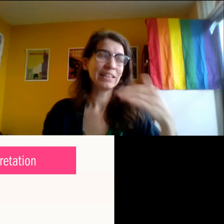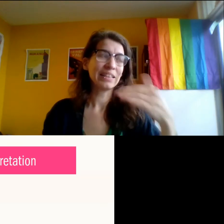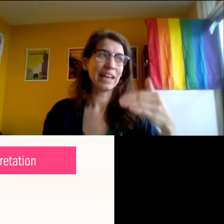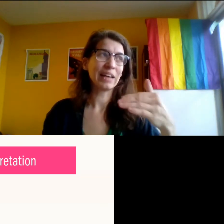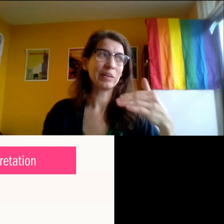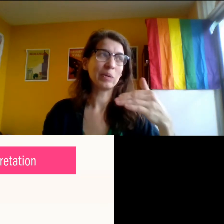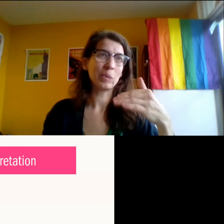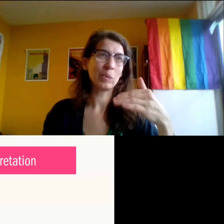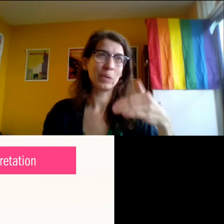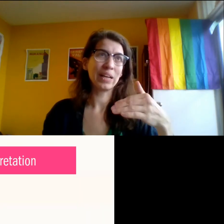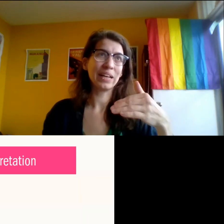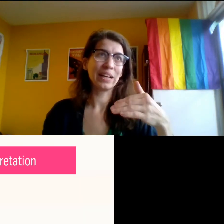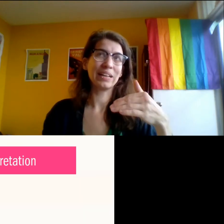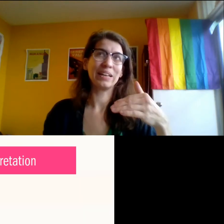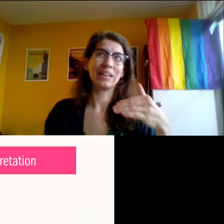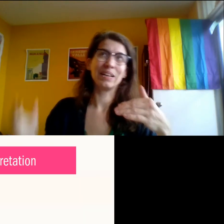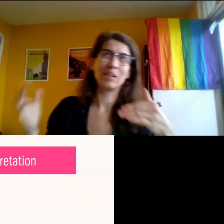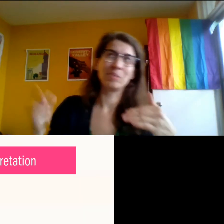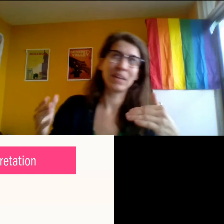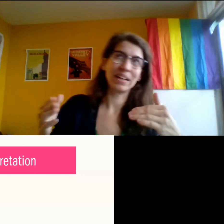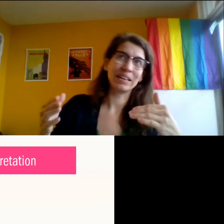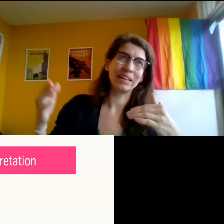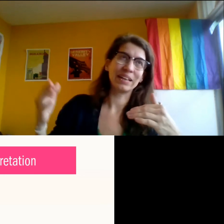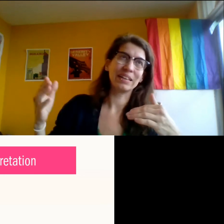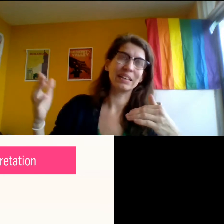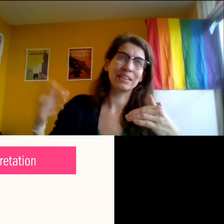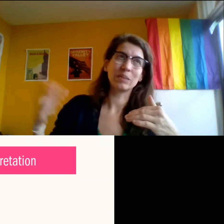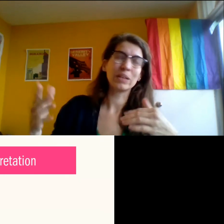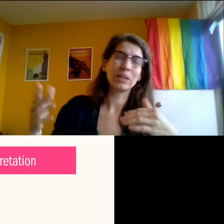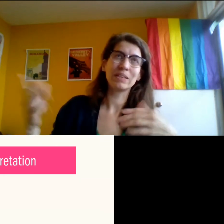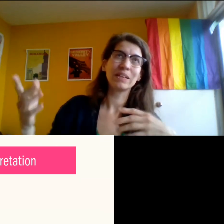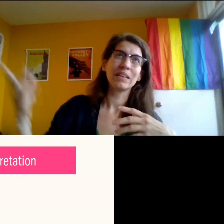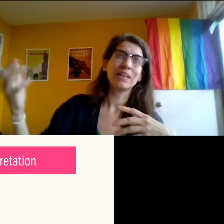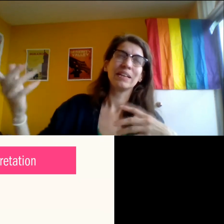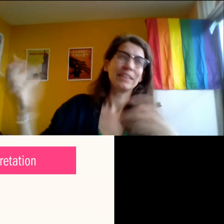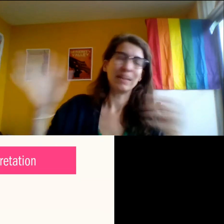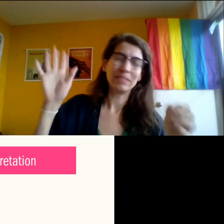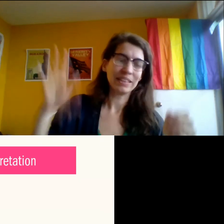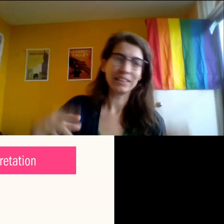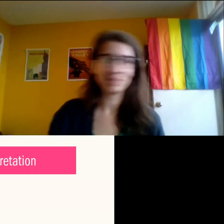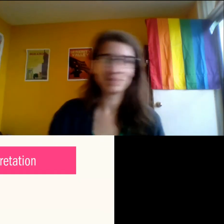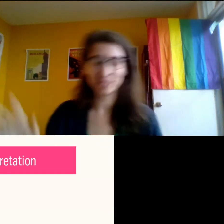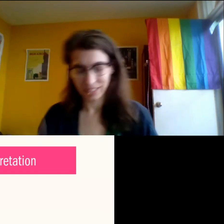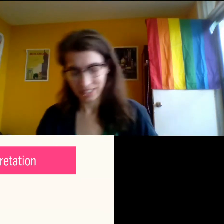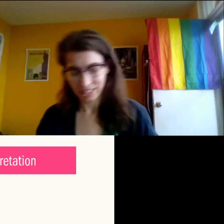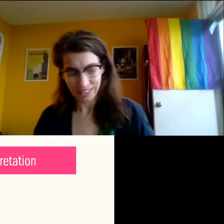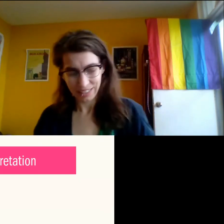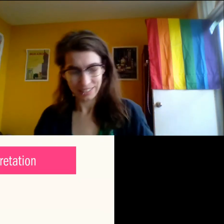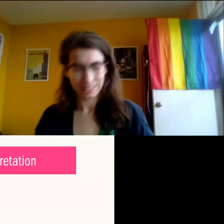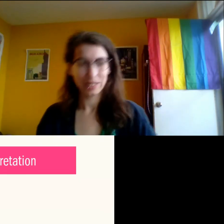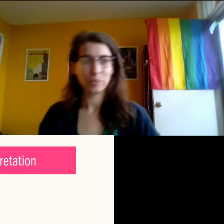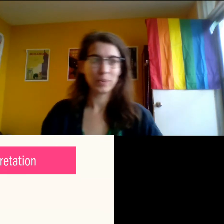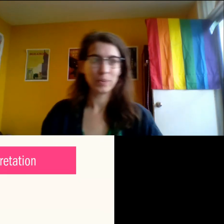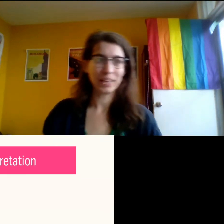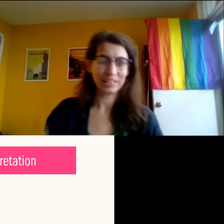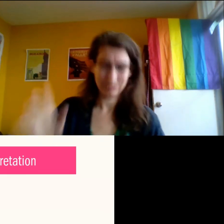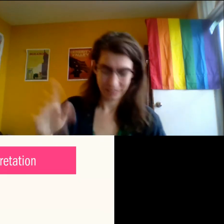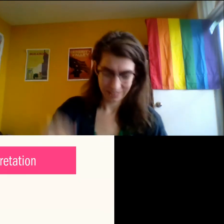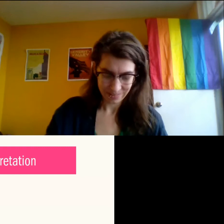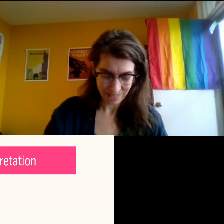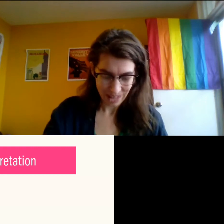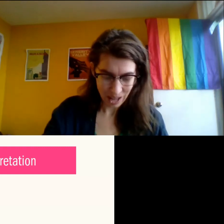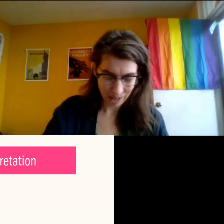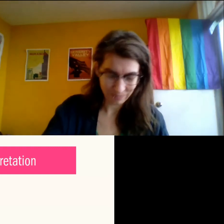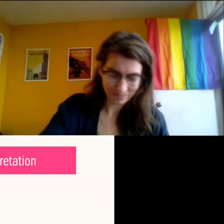then we make it, we, yeah, employment is